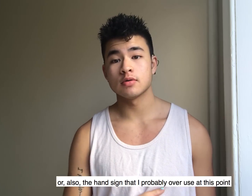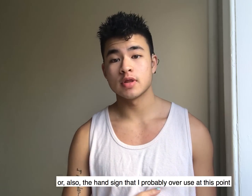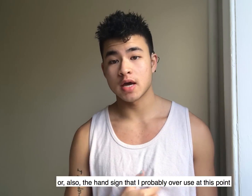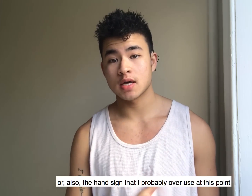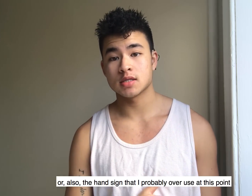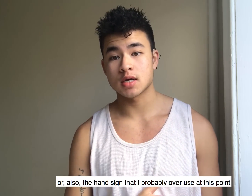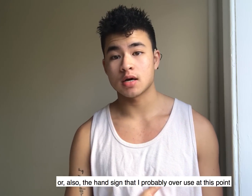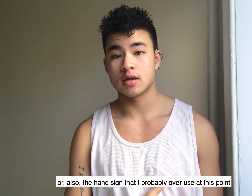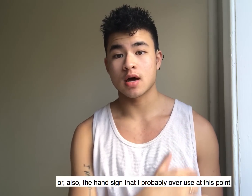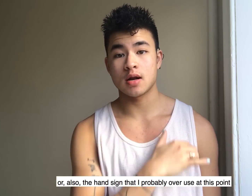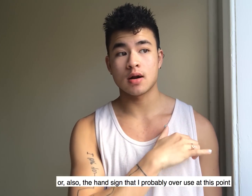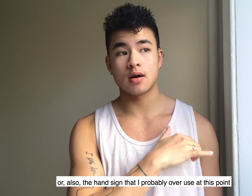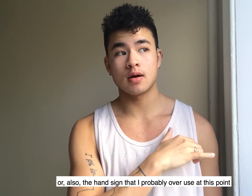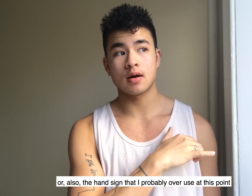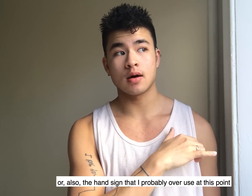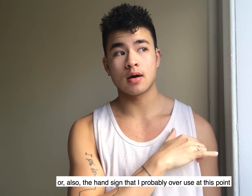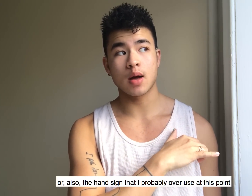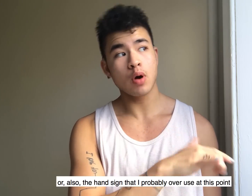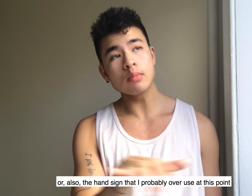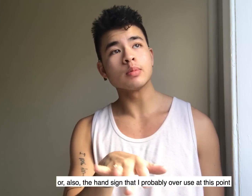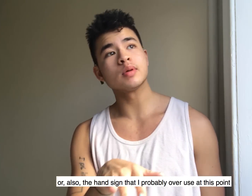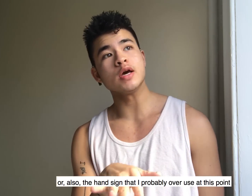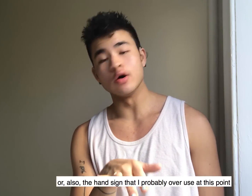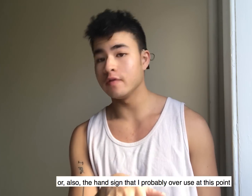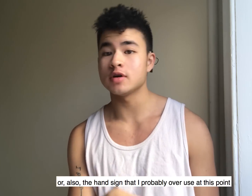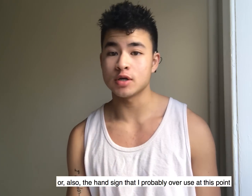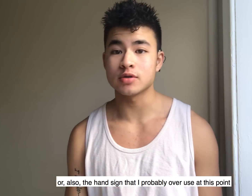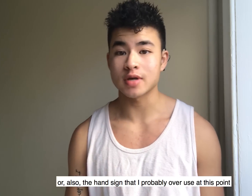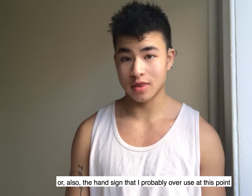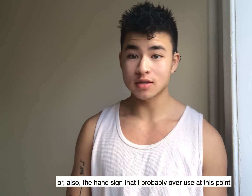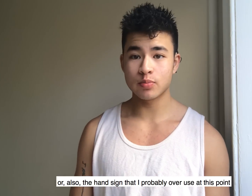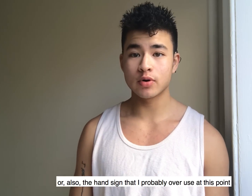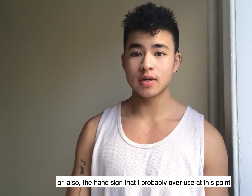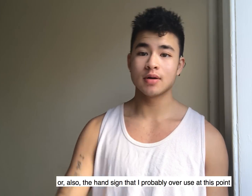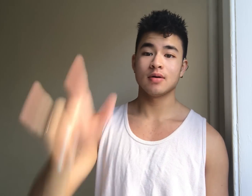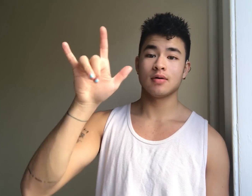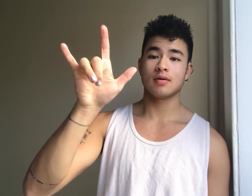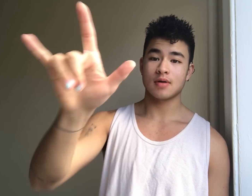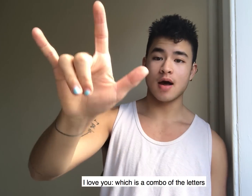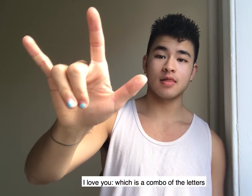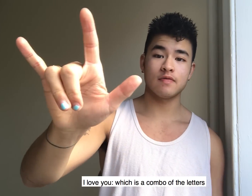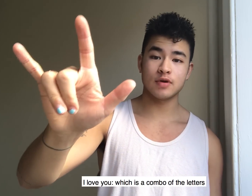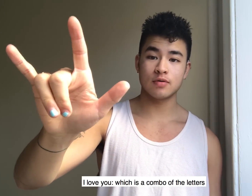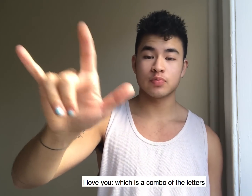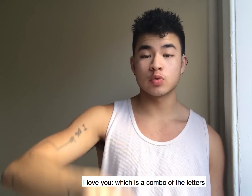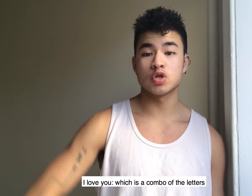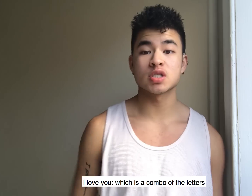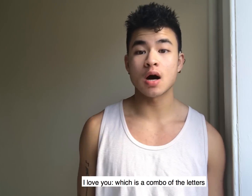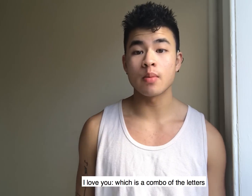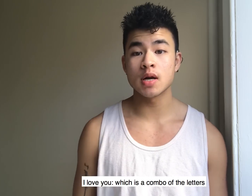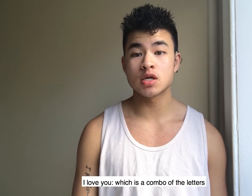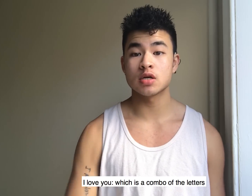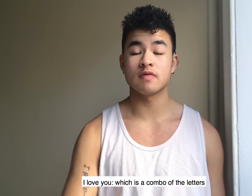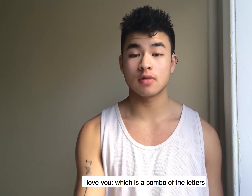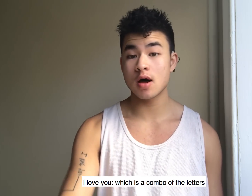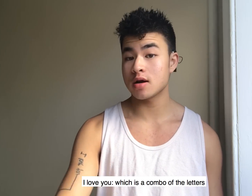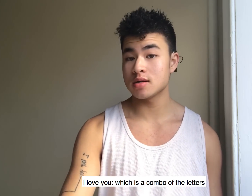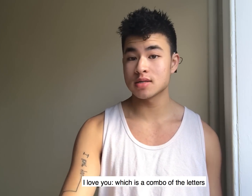the hand sign that I probably overused at this point I love you which is a combination of the letters